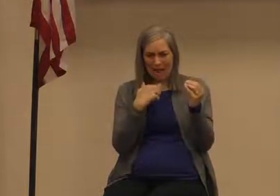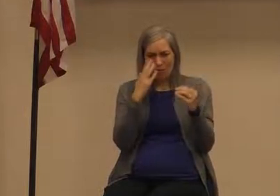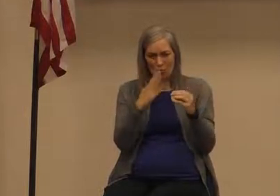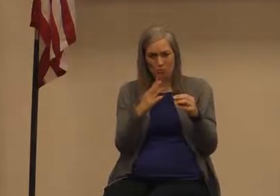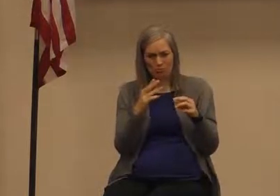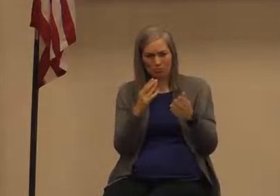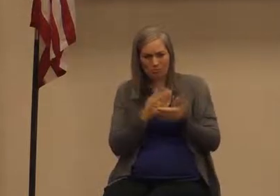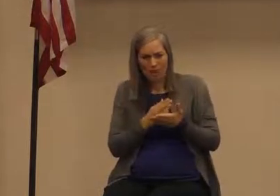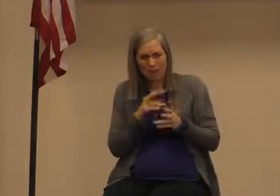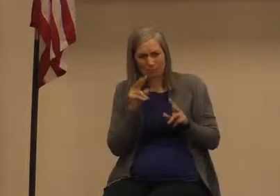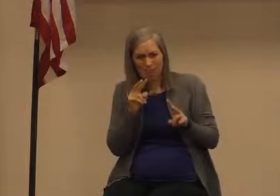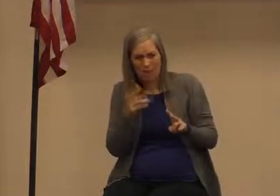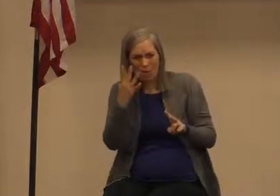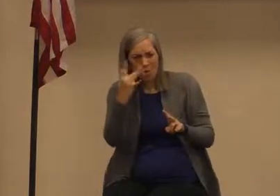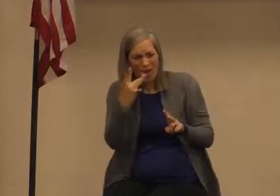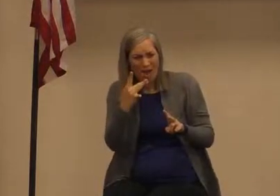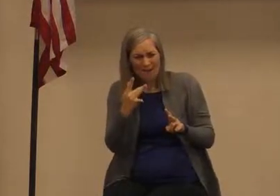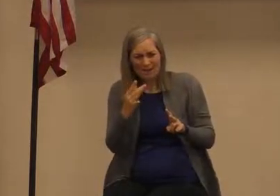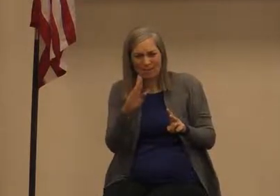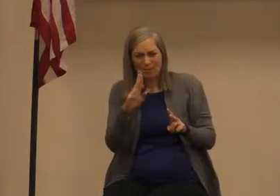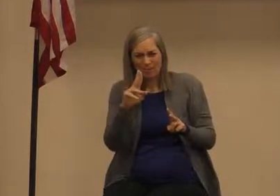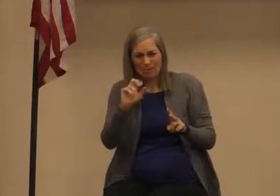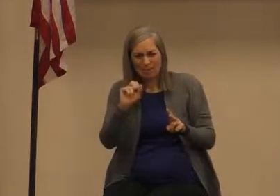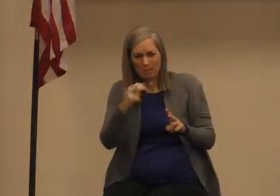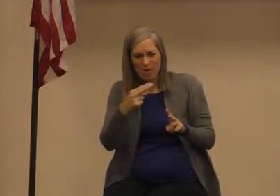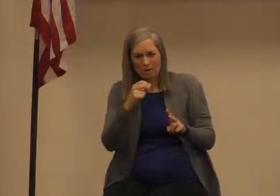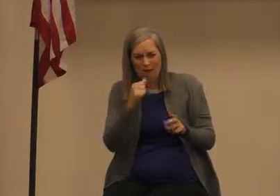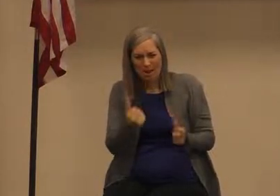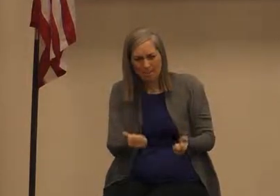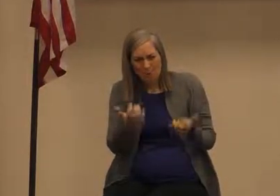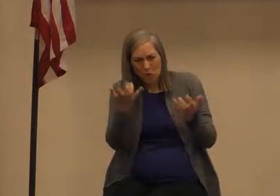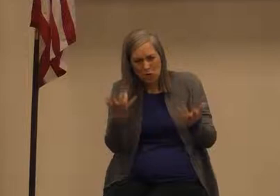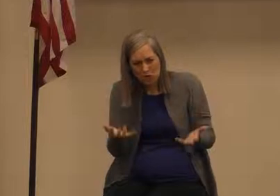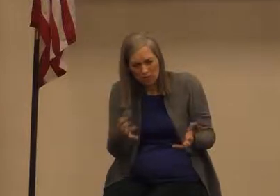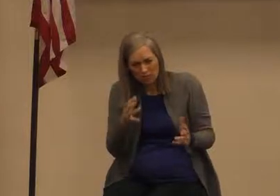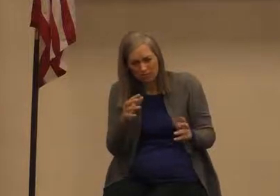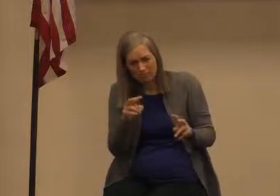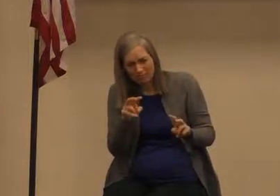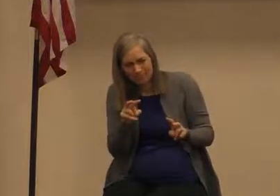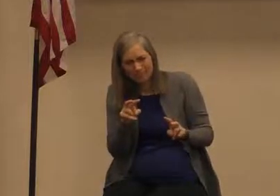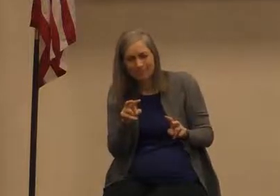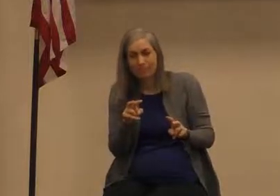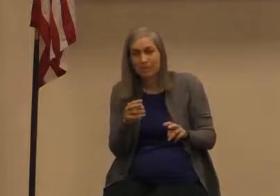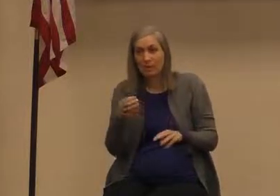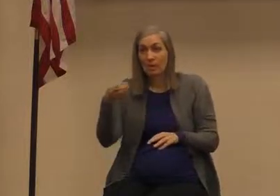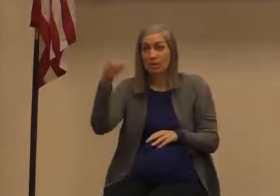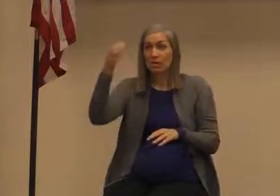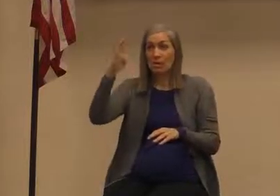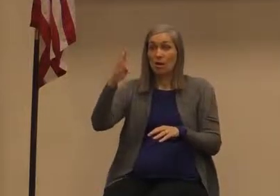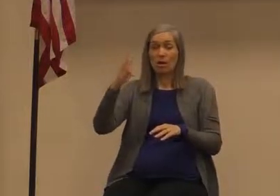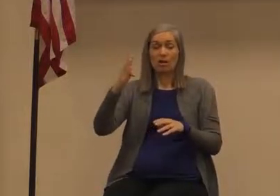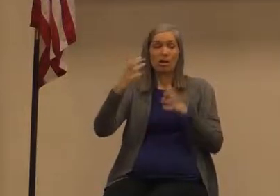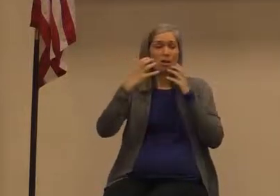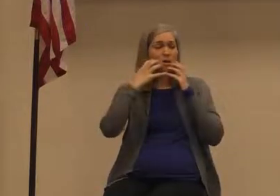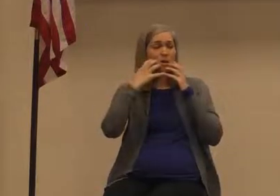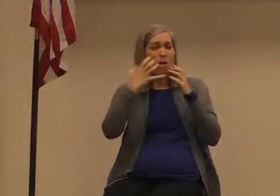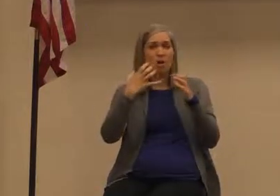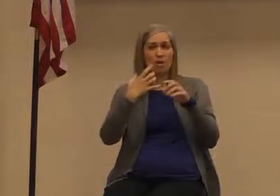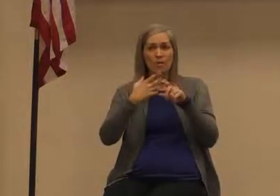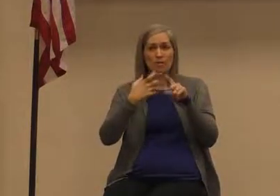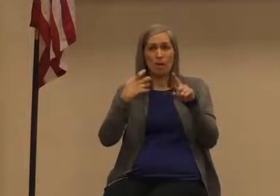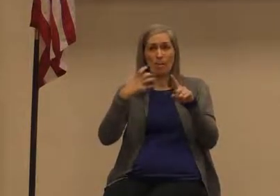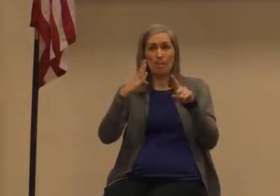why the bush is not burned verse 4 when the Lord saw that he turned aside to see God called to him out of the bush Moses Moses